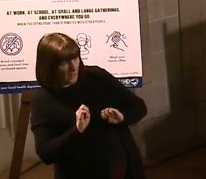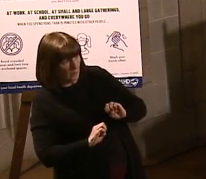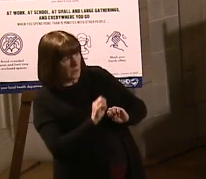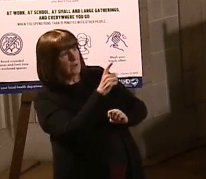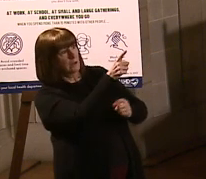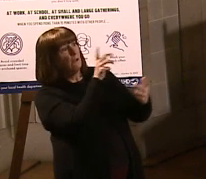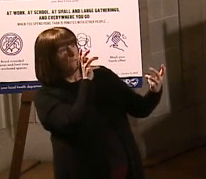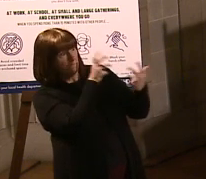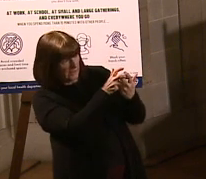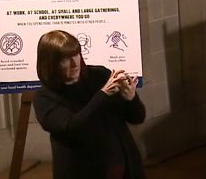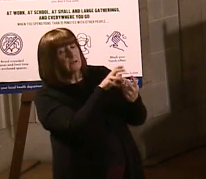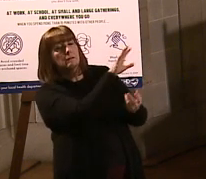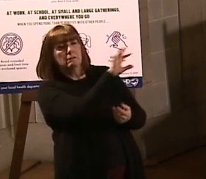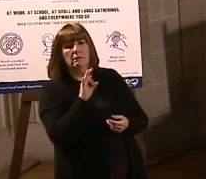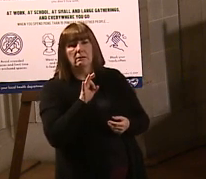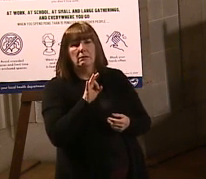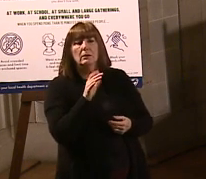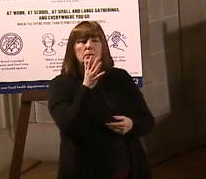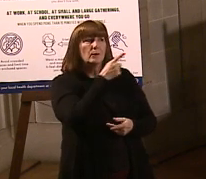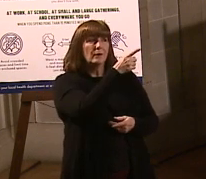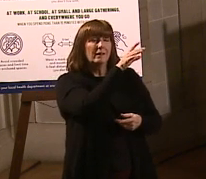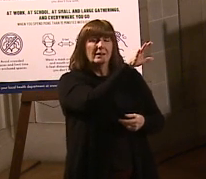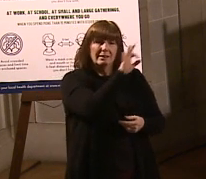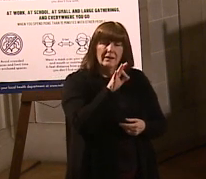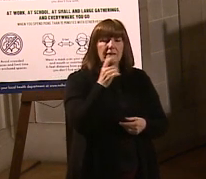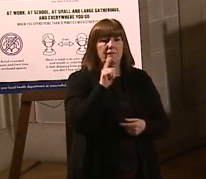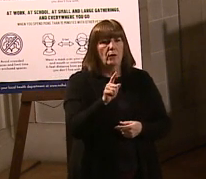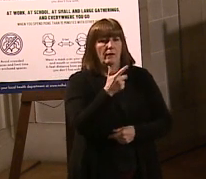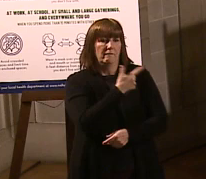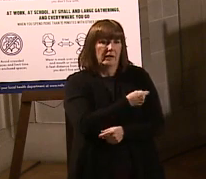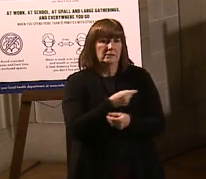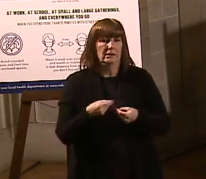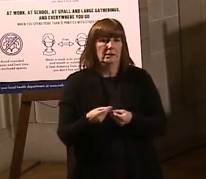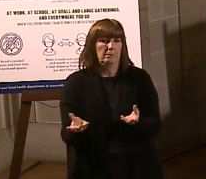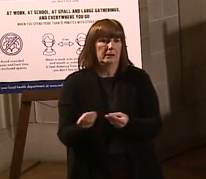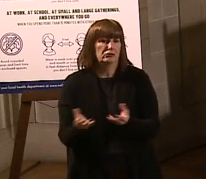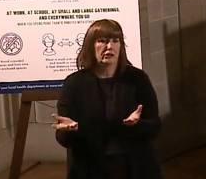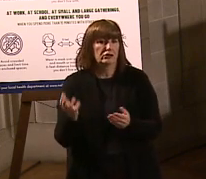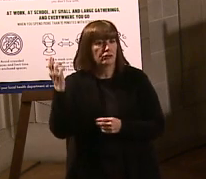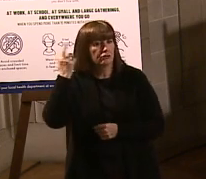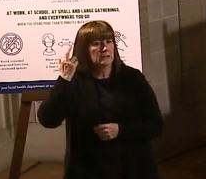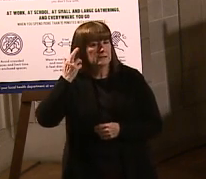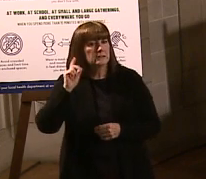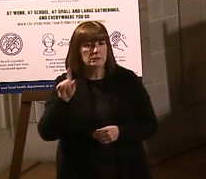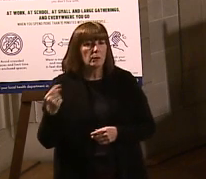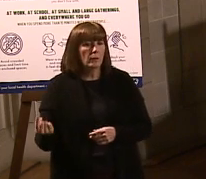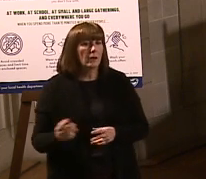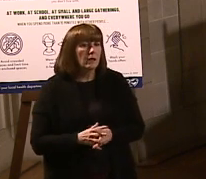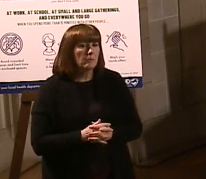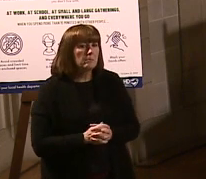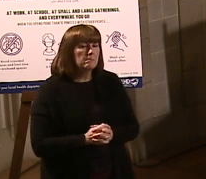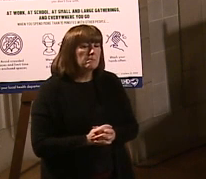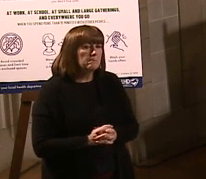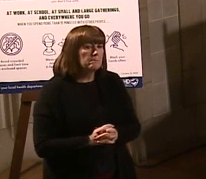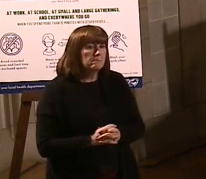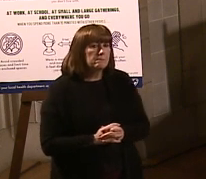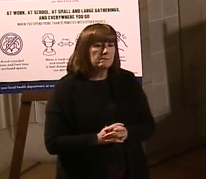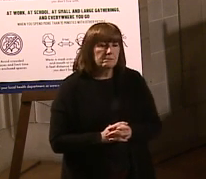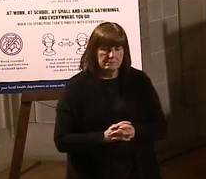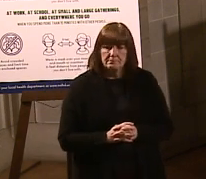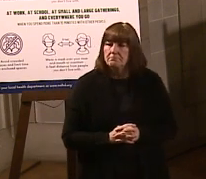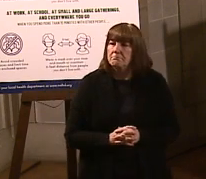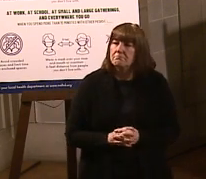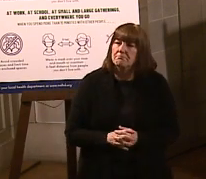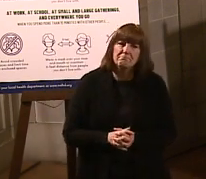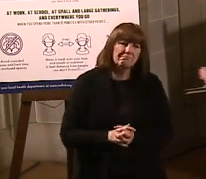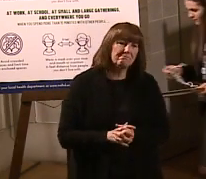So these products are being created for vaccine administration specifically. Any other questions? Okay, great.